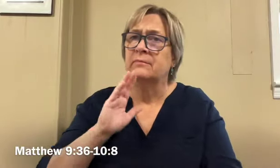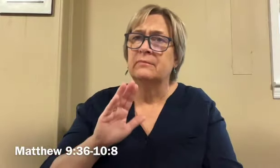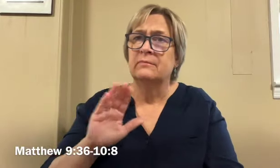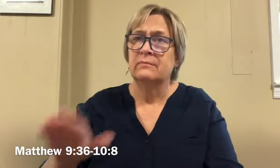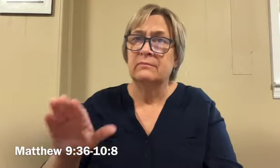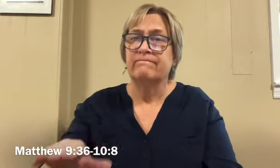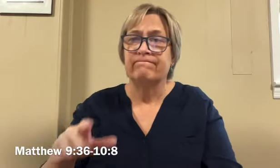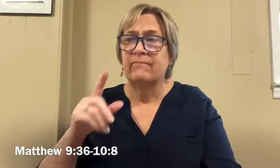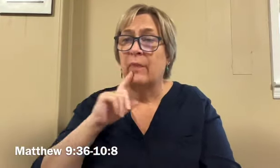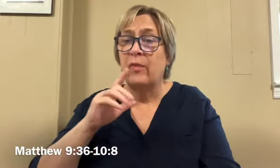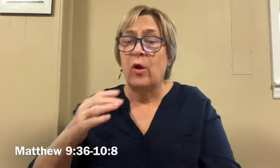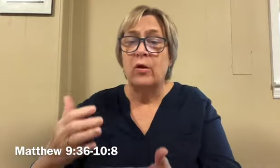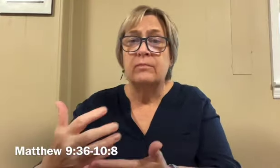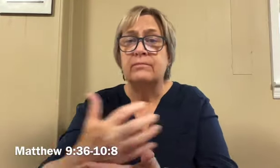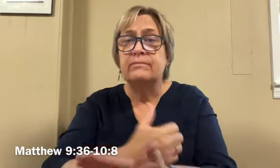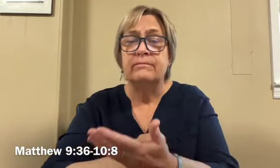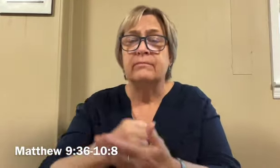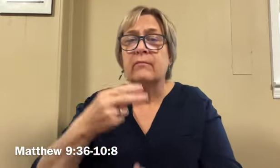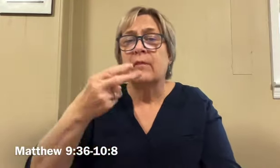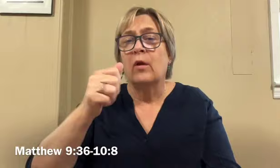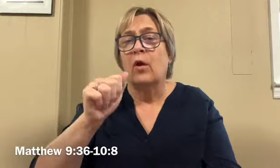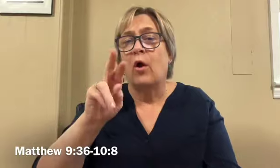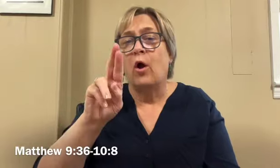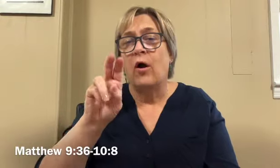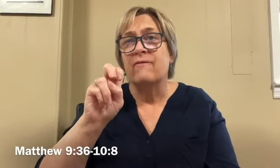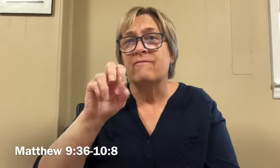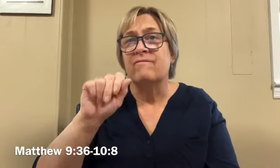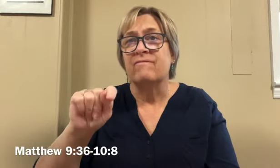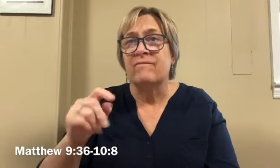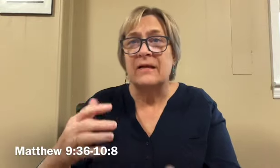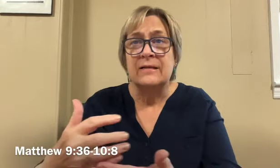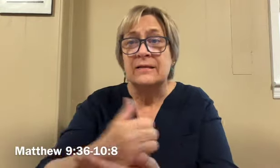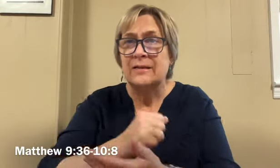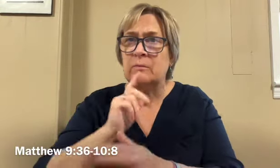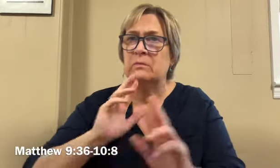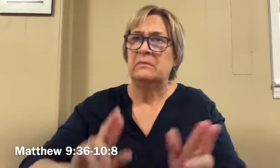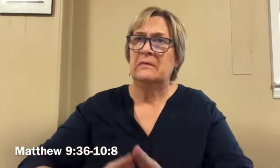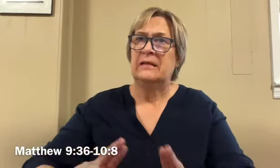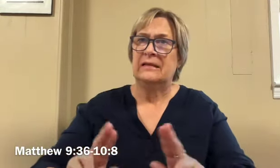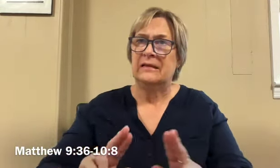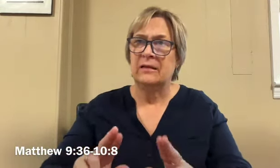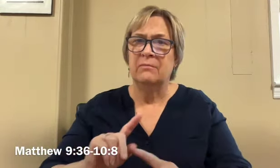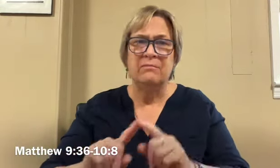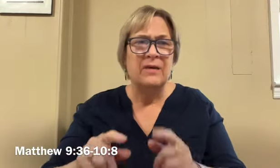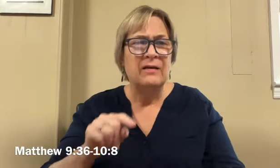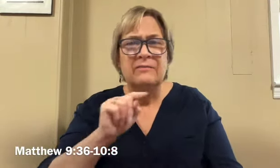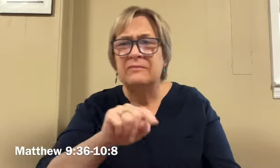The harvest is abundant, but the laborers are few.